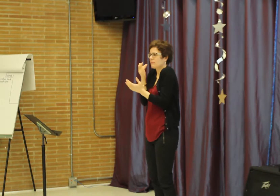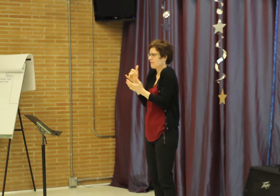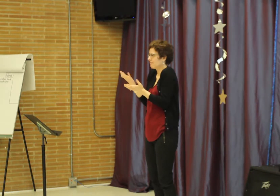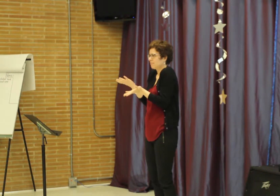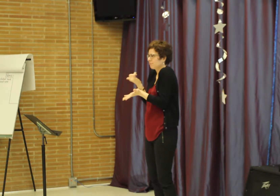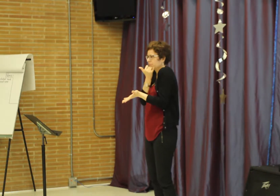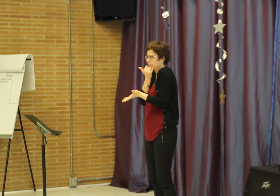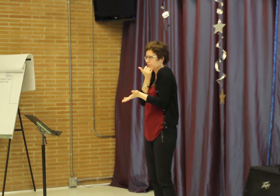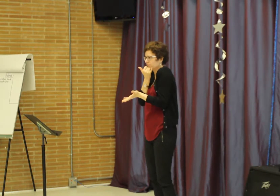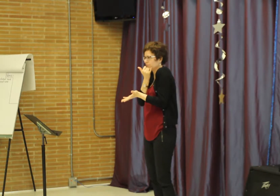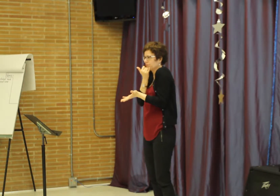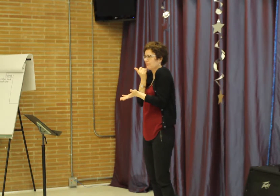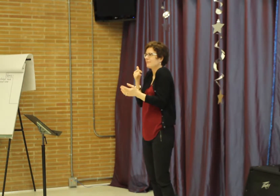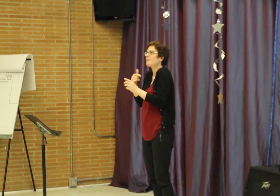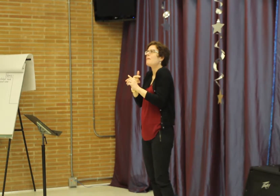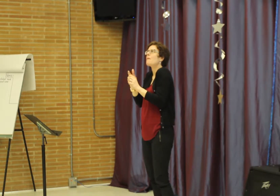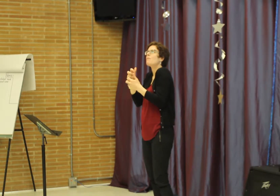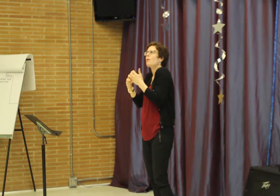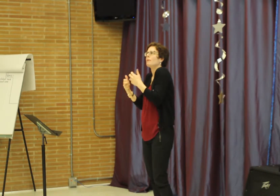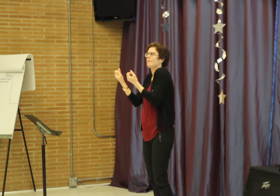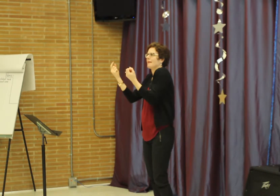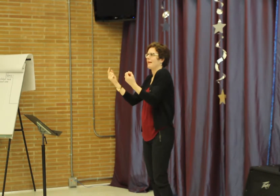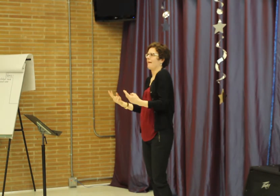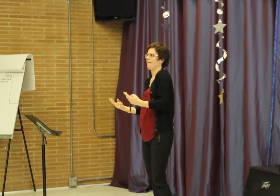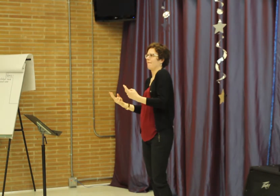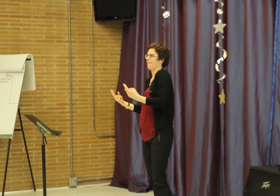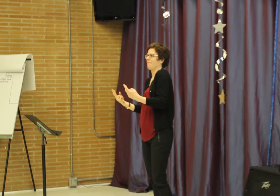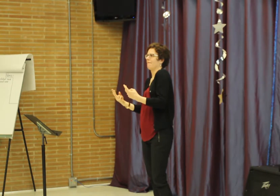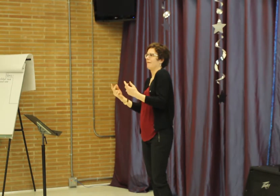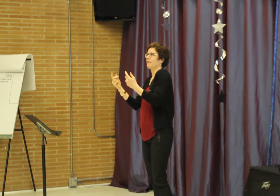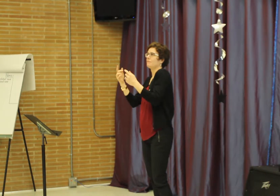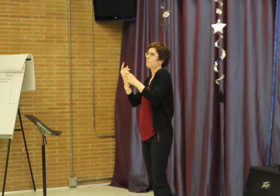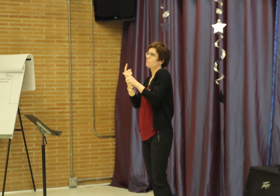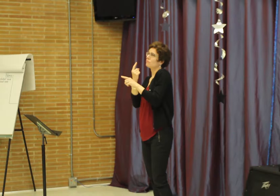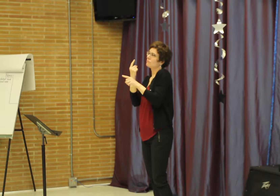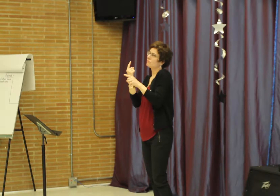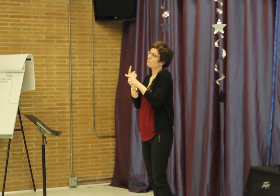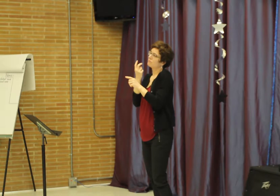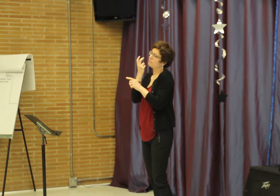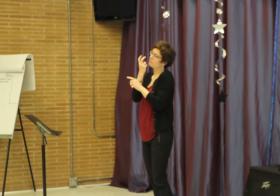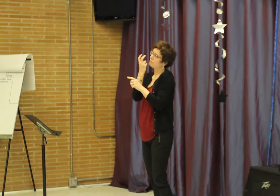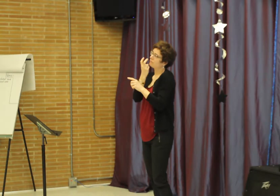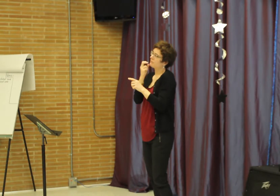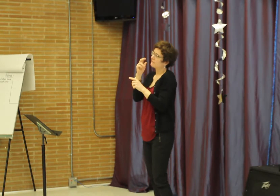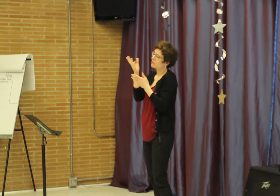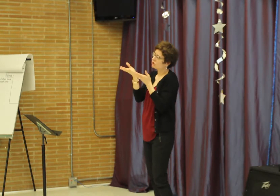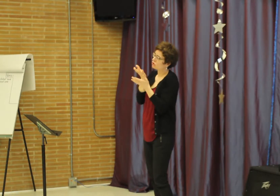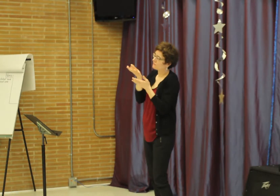language services, and that's absolutely alright, their hours of service are cut in half.